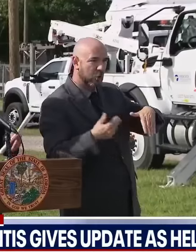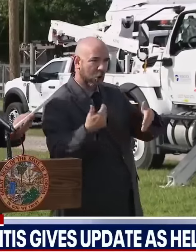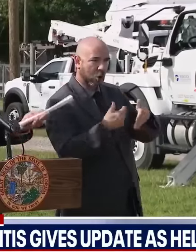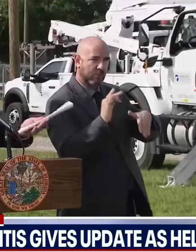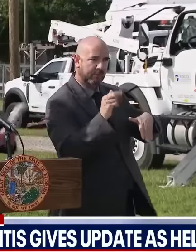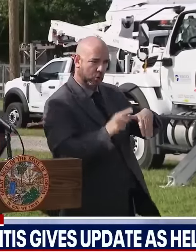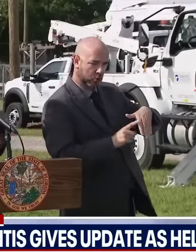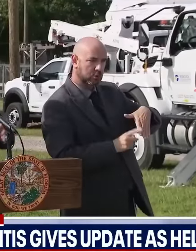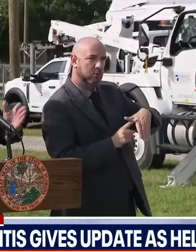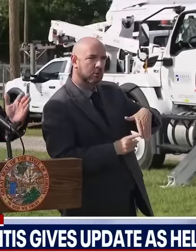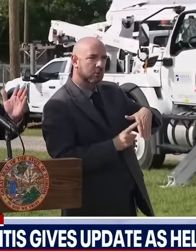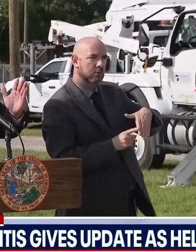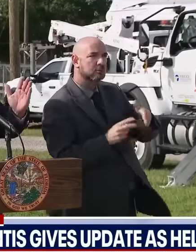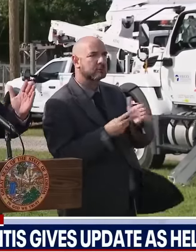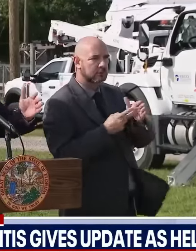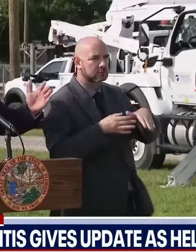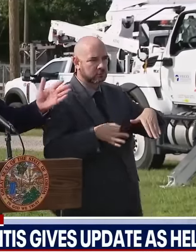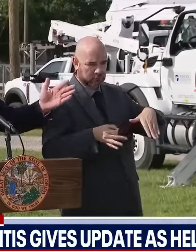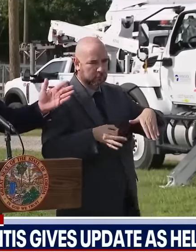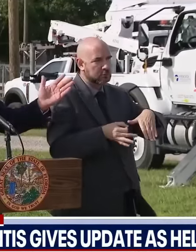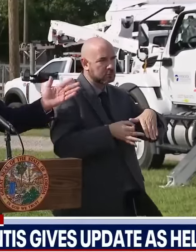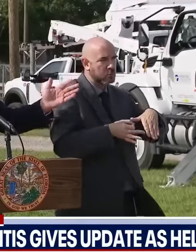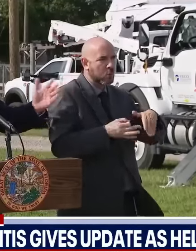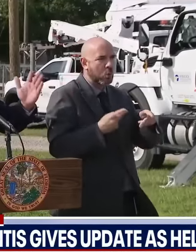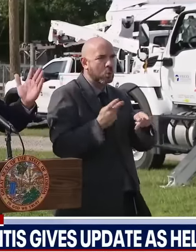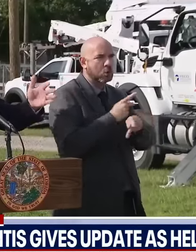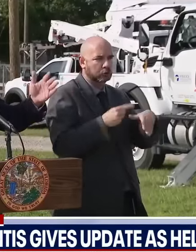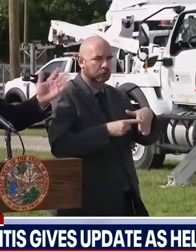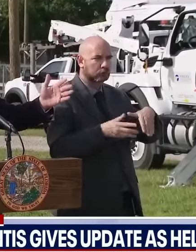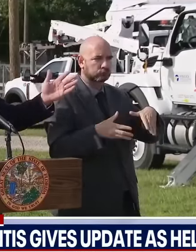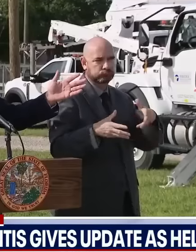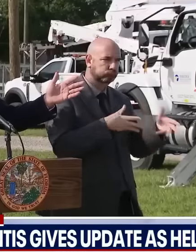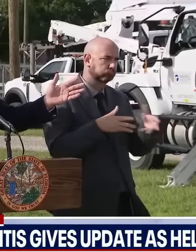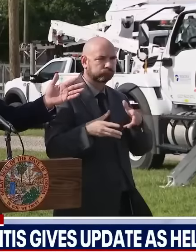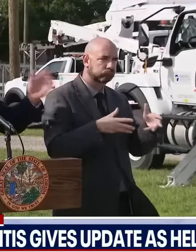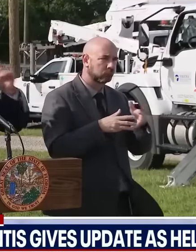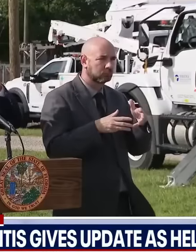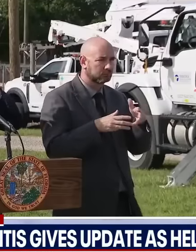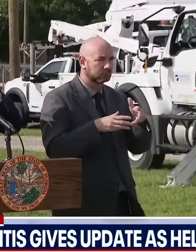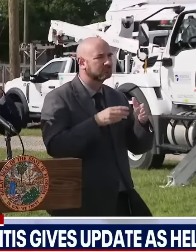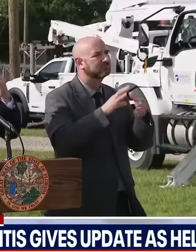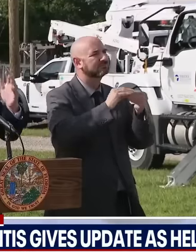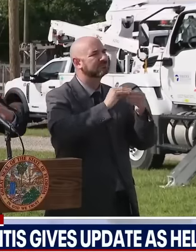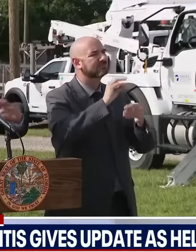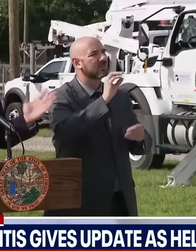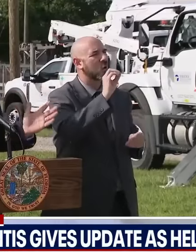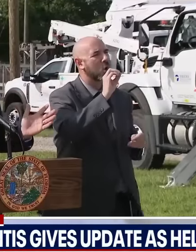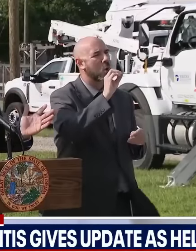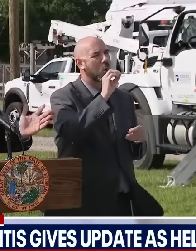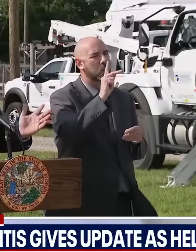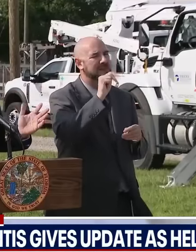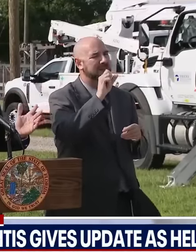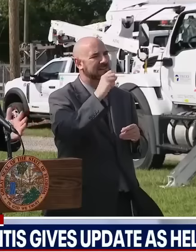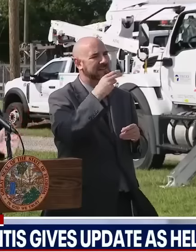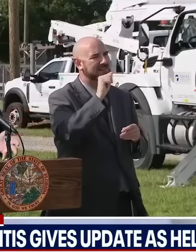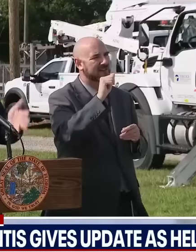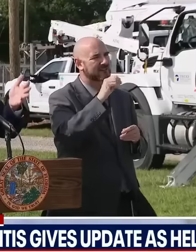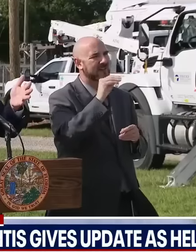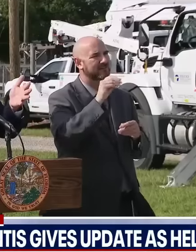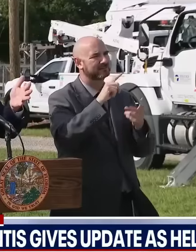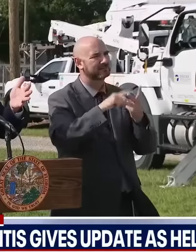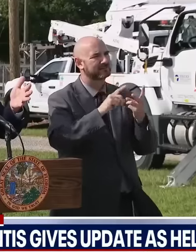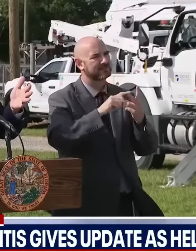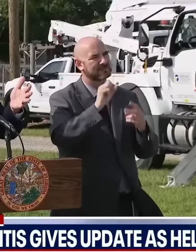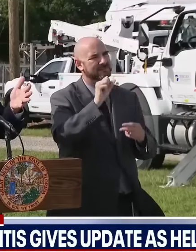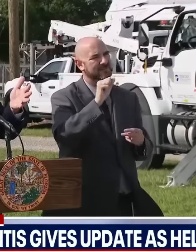this stuff. You notice he said, Okaloosa, Walton, or Okaloosa, Santa Rosa, and Escambia aren't under any kind of watch. This